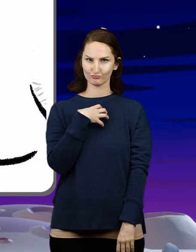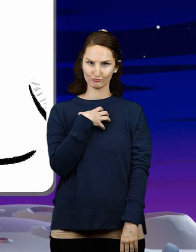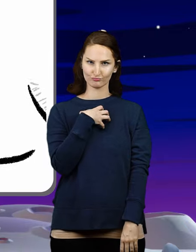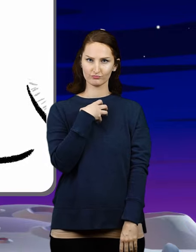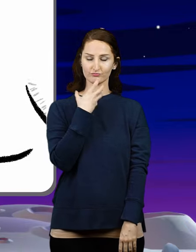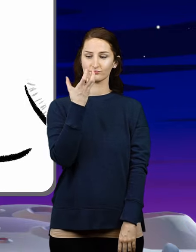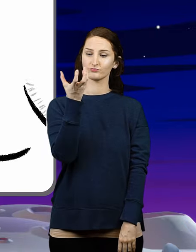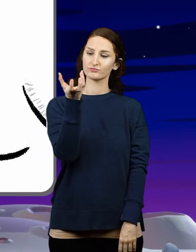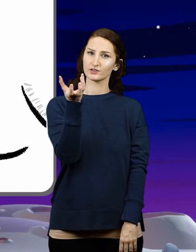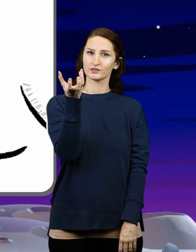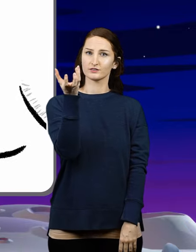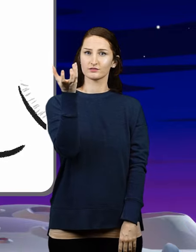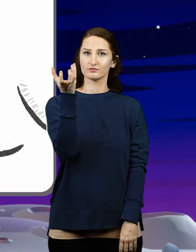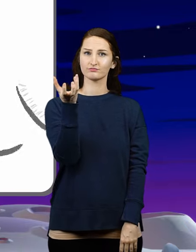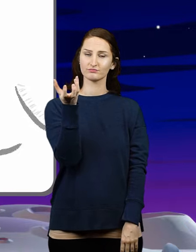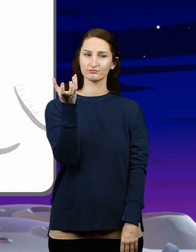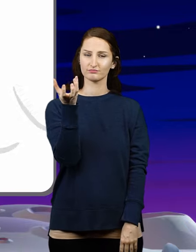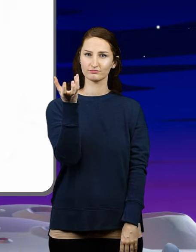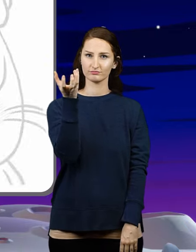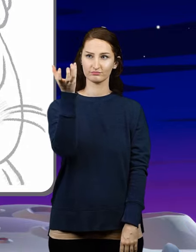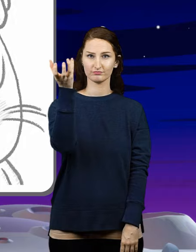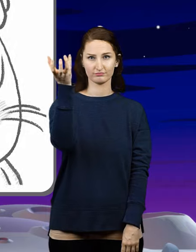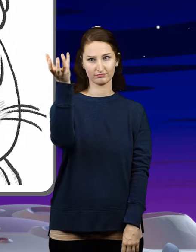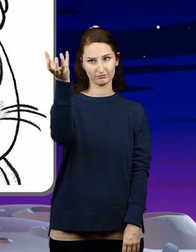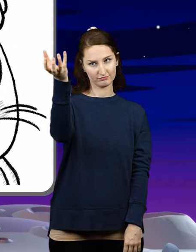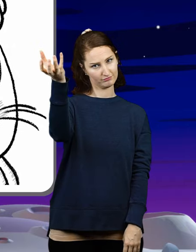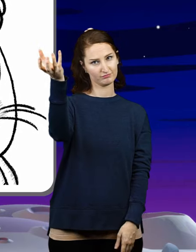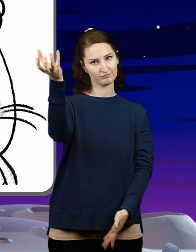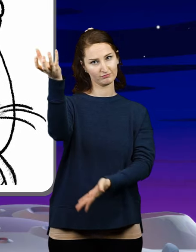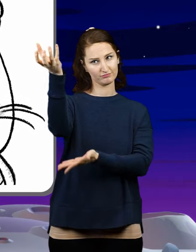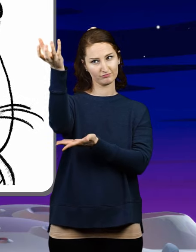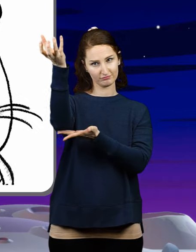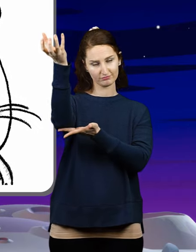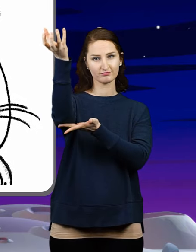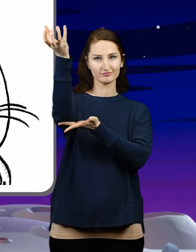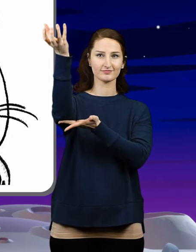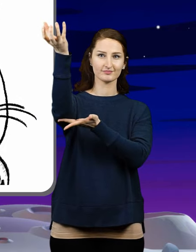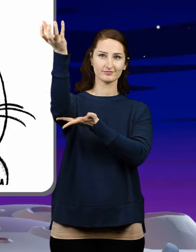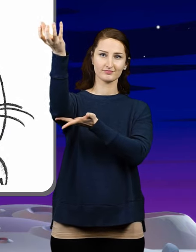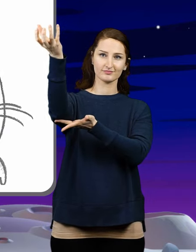JITANI JITANI JITANI TAKE ME A